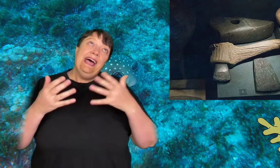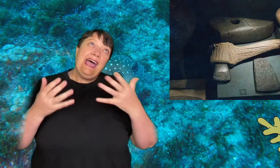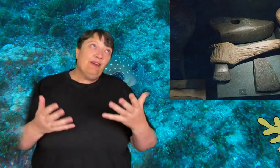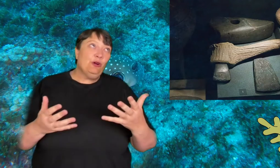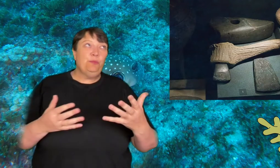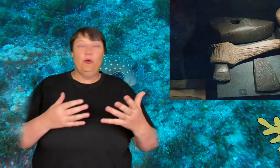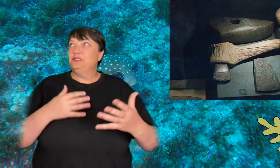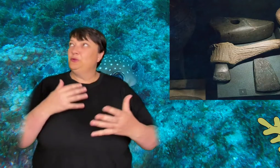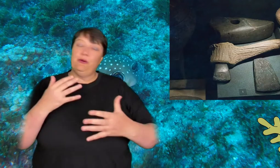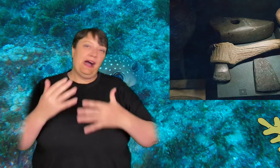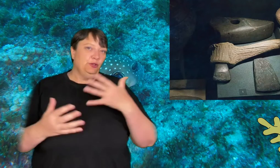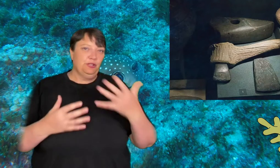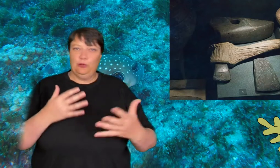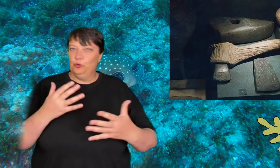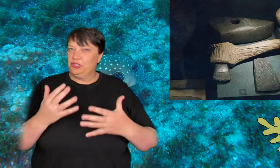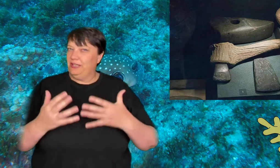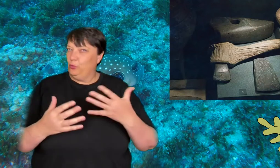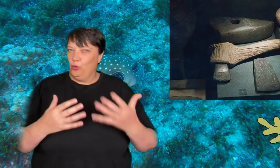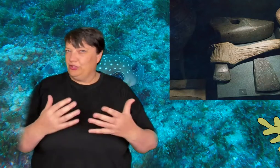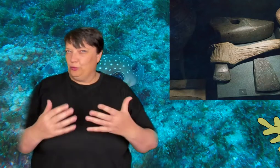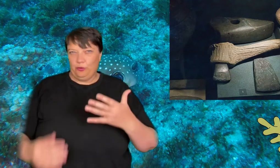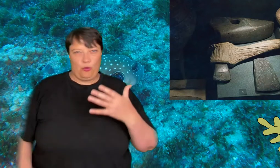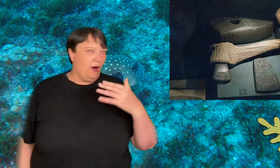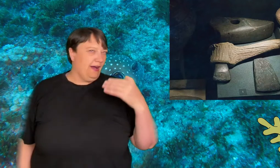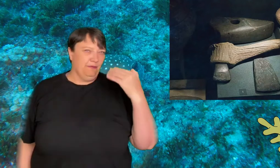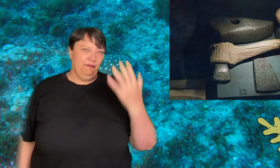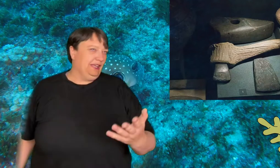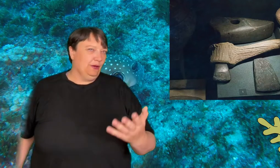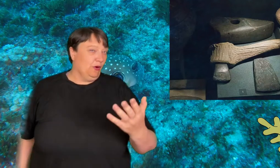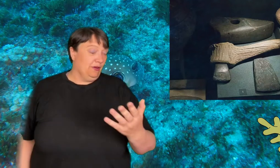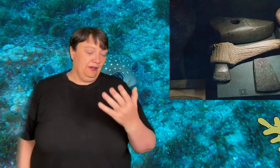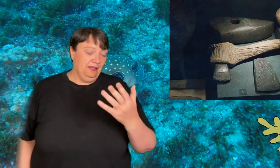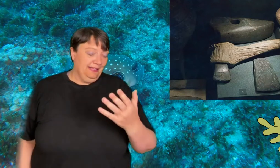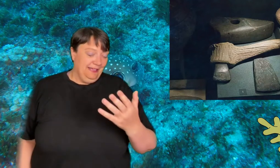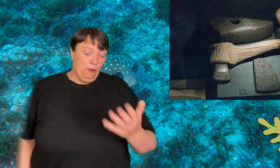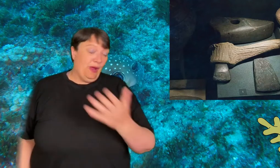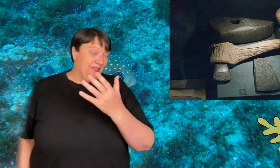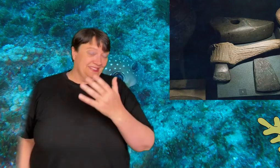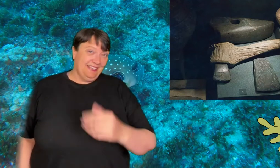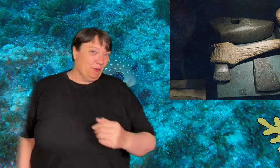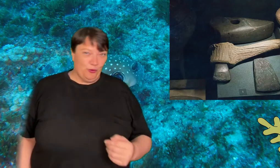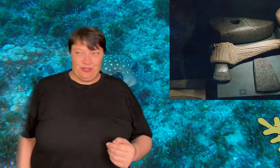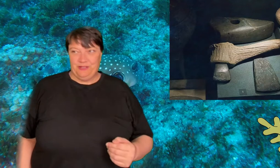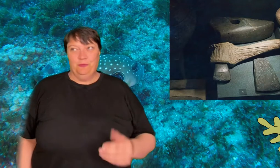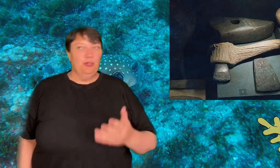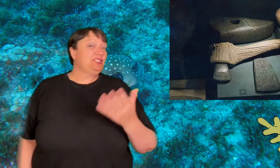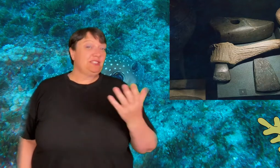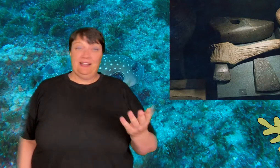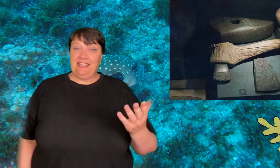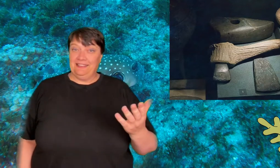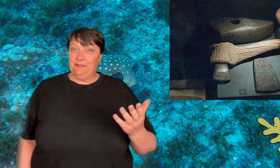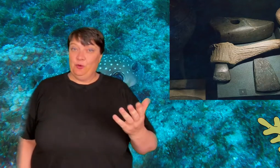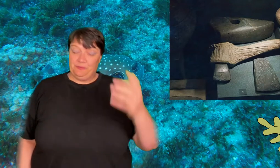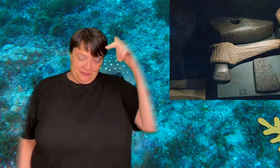arrow points although how you're going to launch it underwater will require a video on weapons underwater which